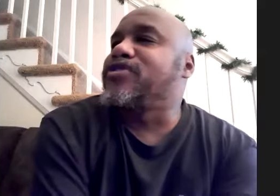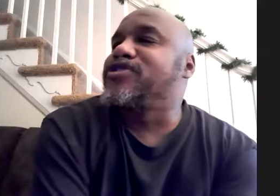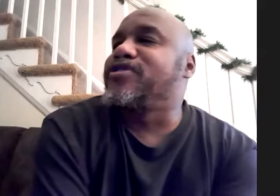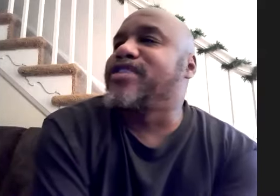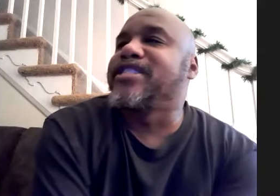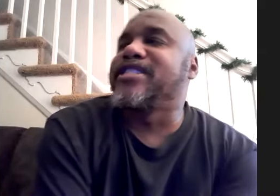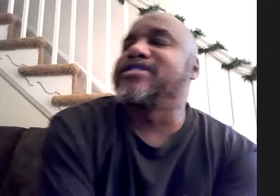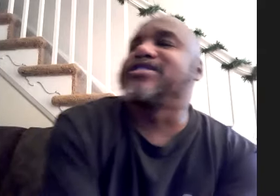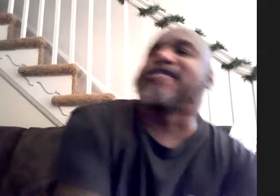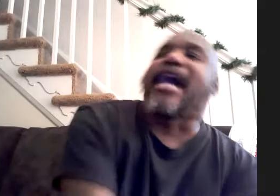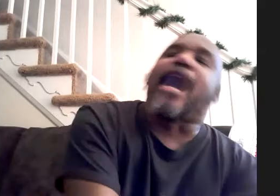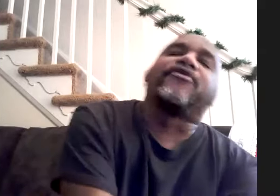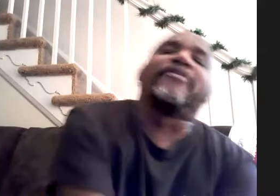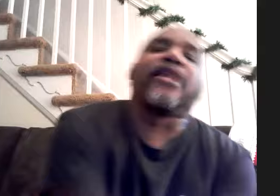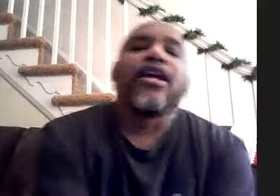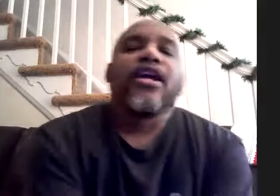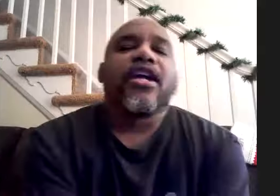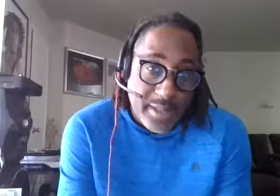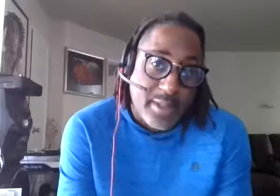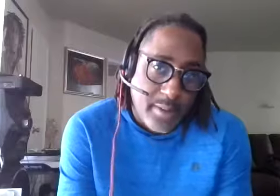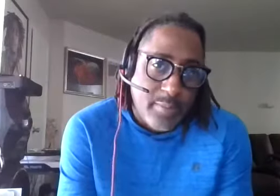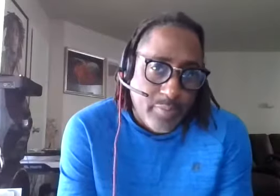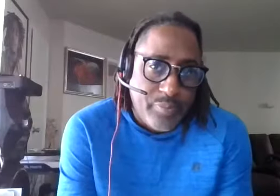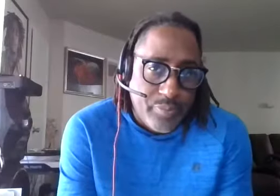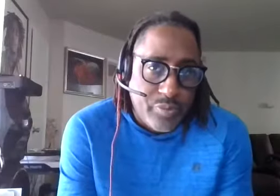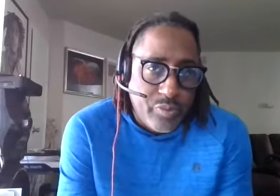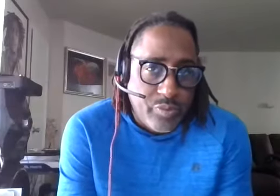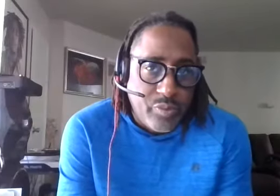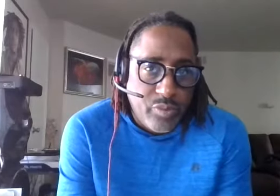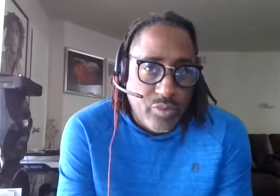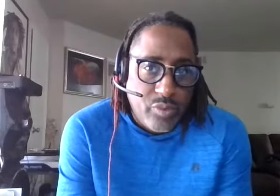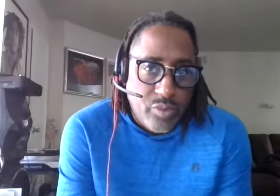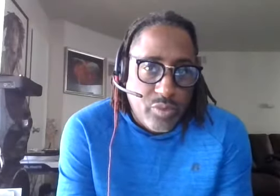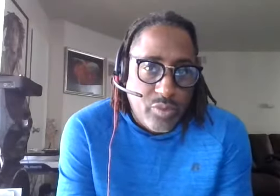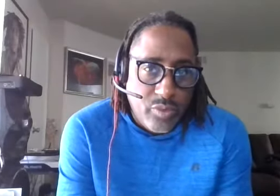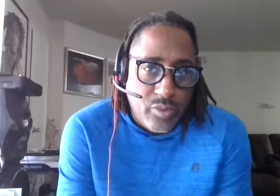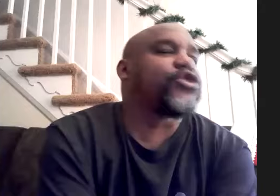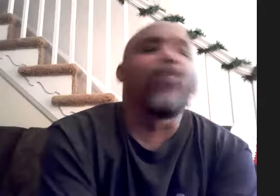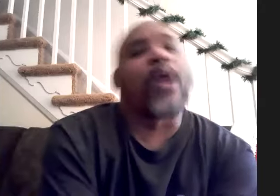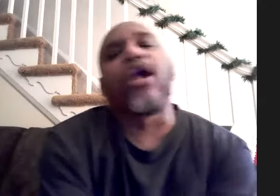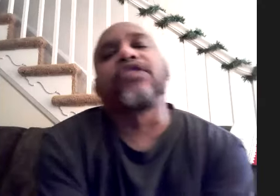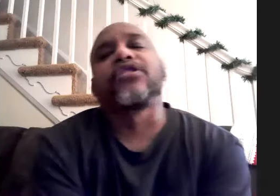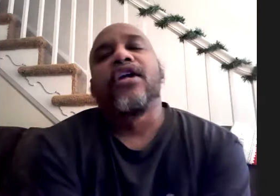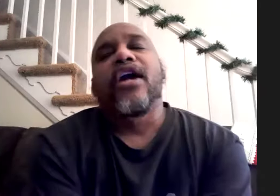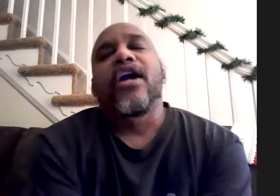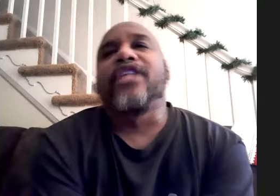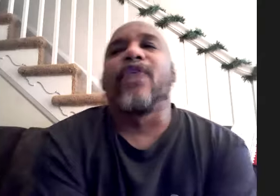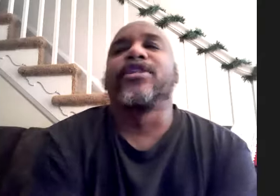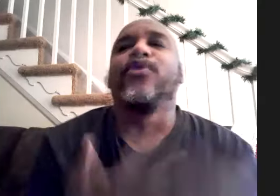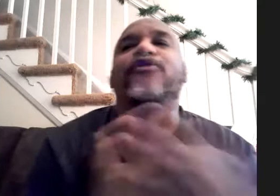shorter this isn't just a hobby for me right what it's after a certain point i realized this is who i was and it's always cool for